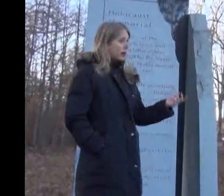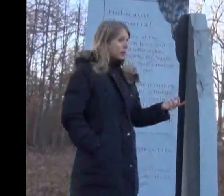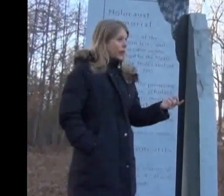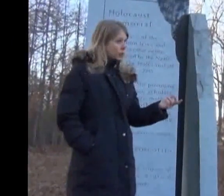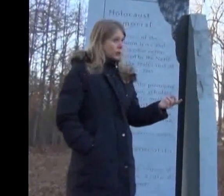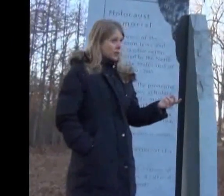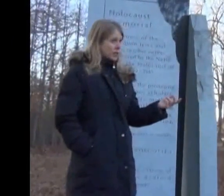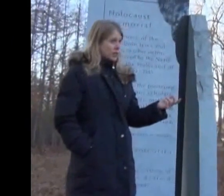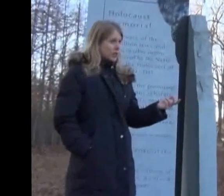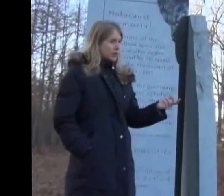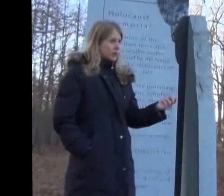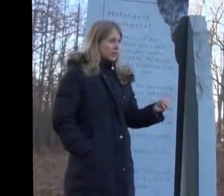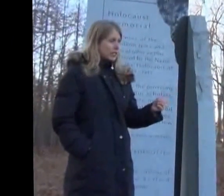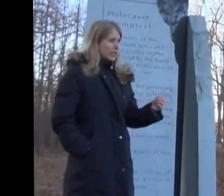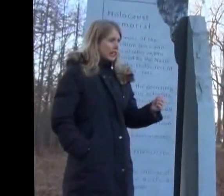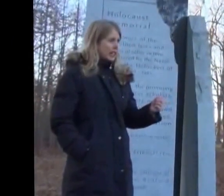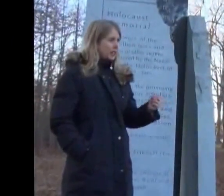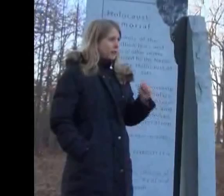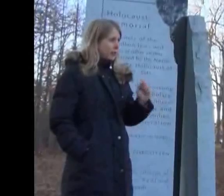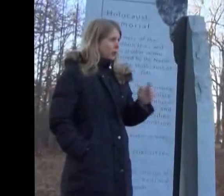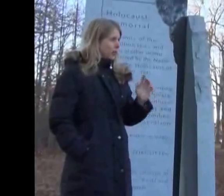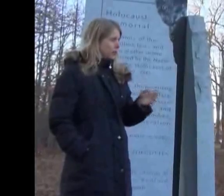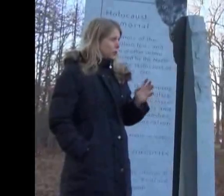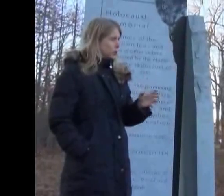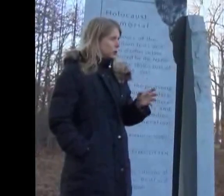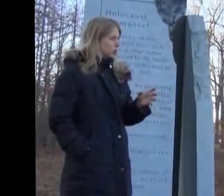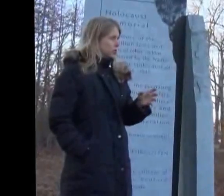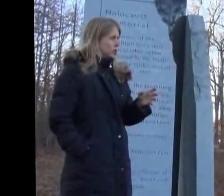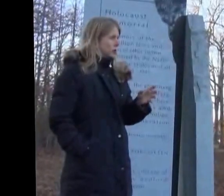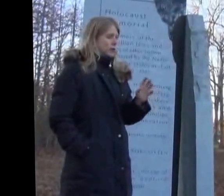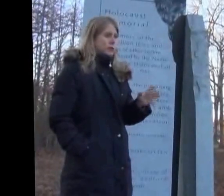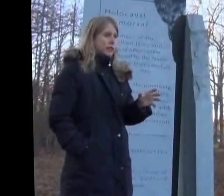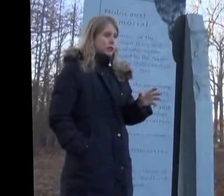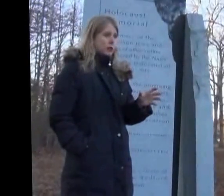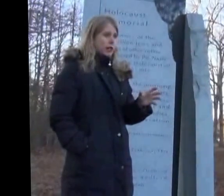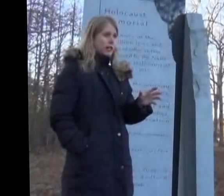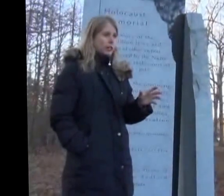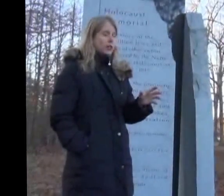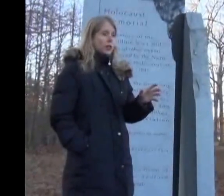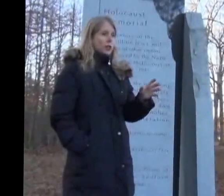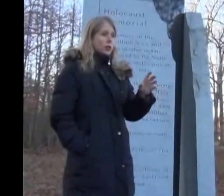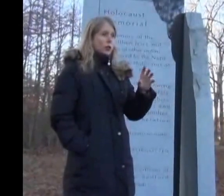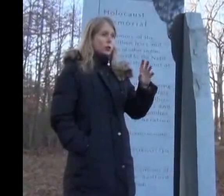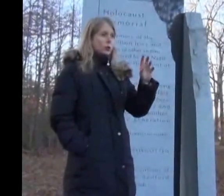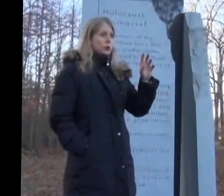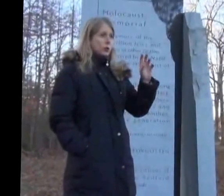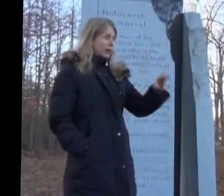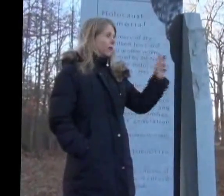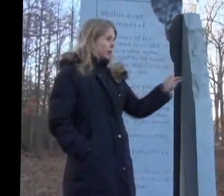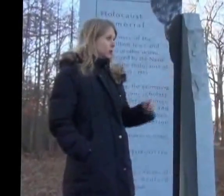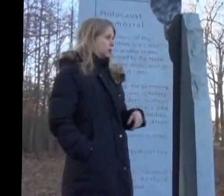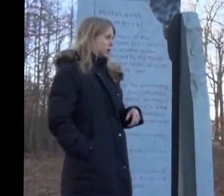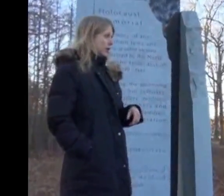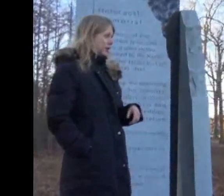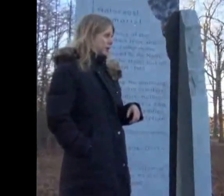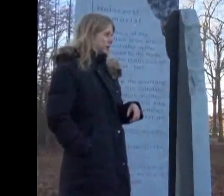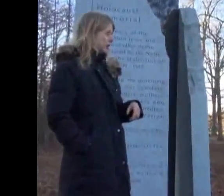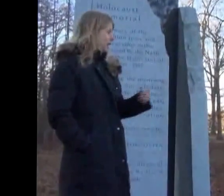preoccupation with the Holocaust. I had a very influential teacher when I was in eighth grade, whose grandparents were survivors. And